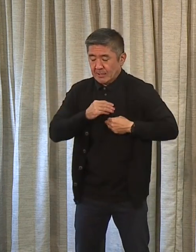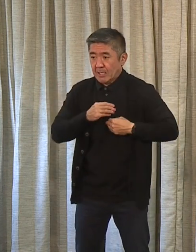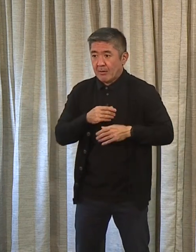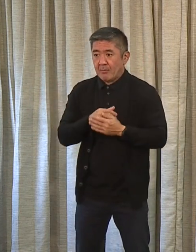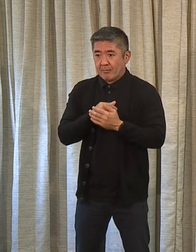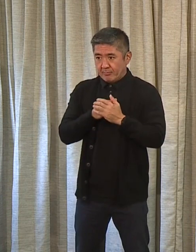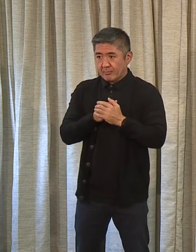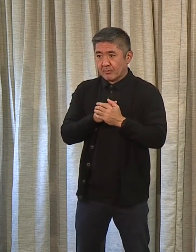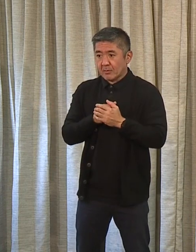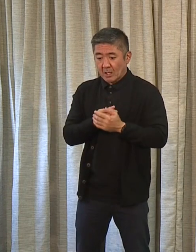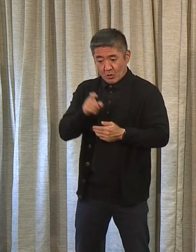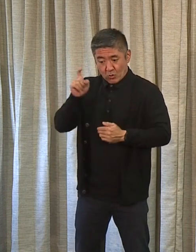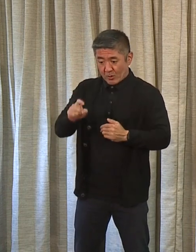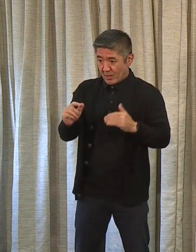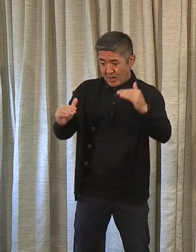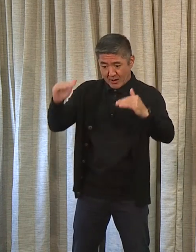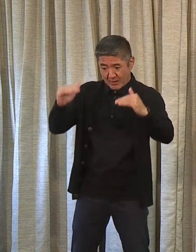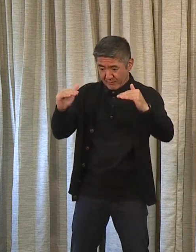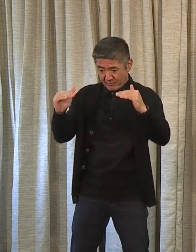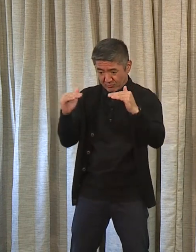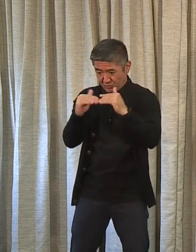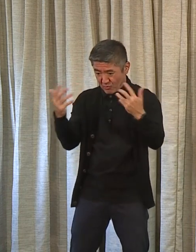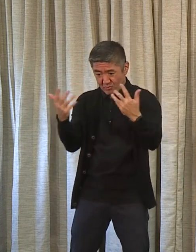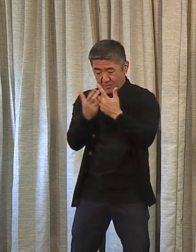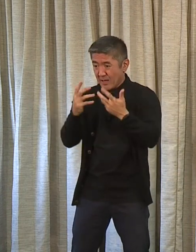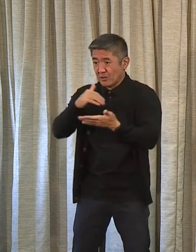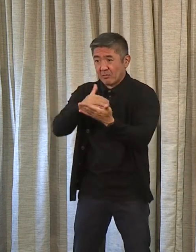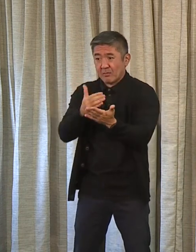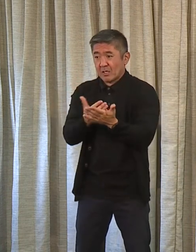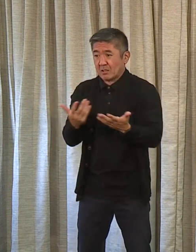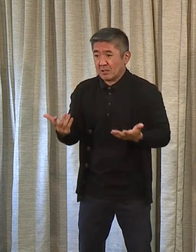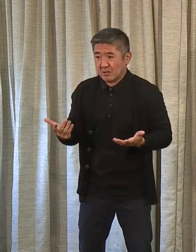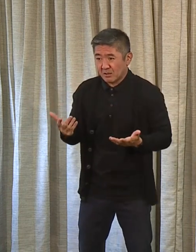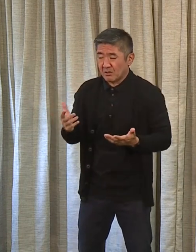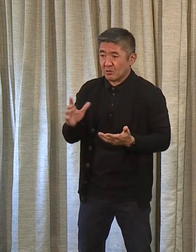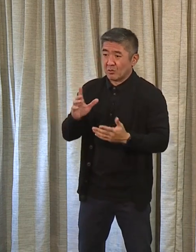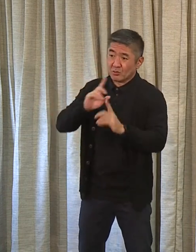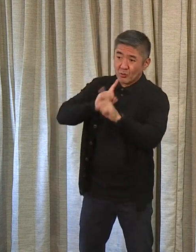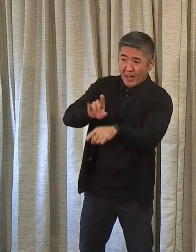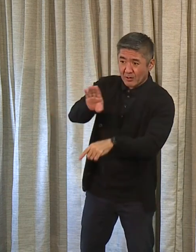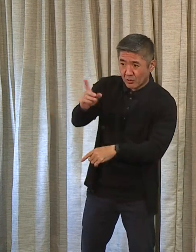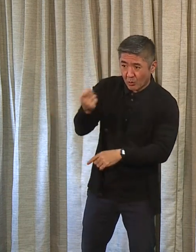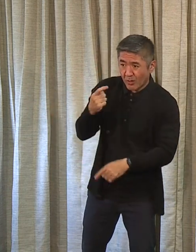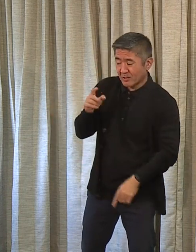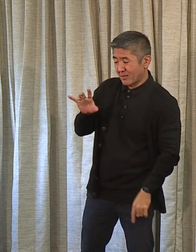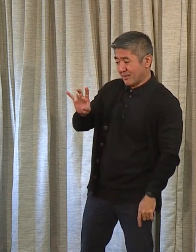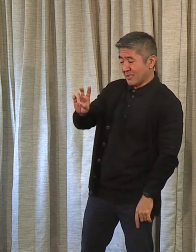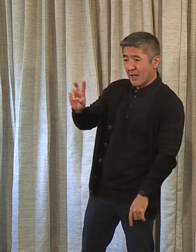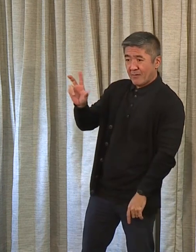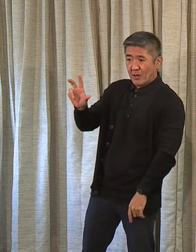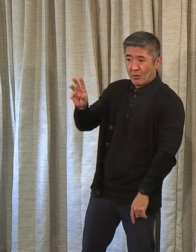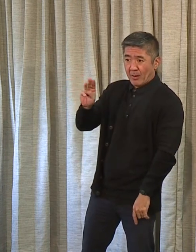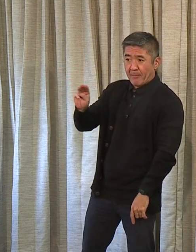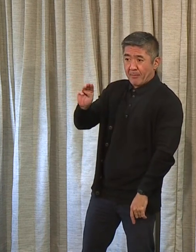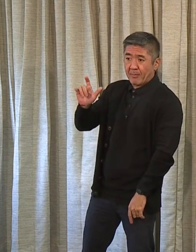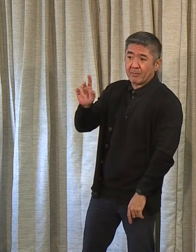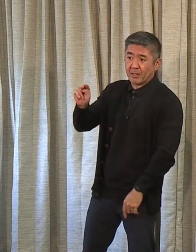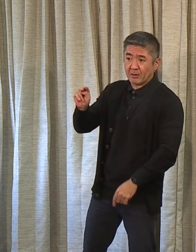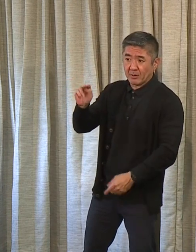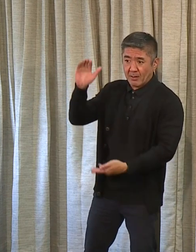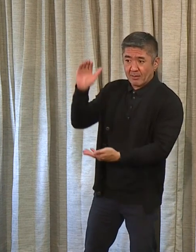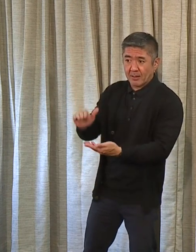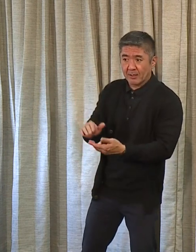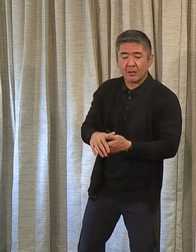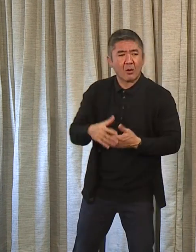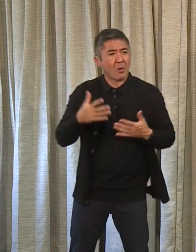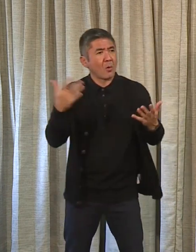know by charter, we have to balance the budget. So if think I'm answering the question, it was about 73 in our operating. And she's asking, what were the